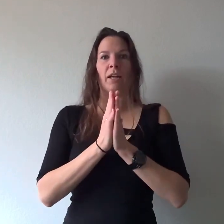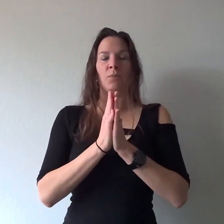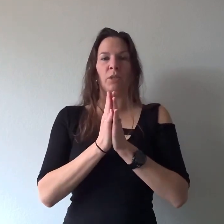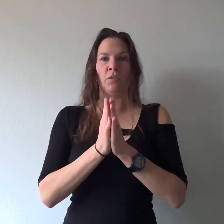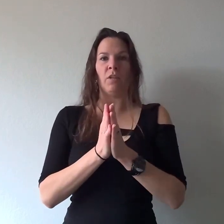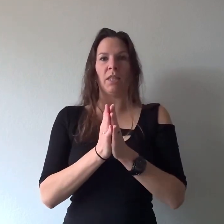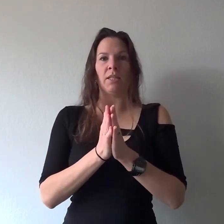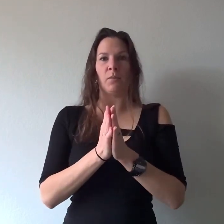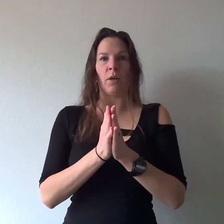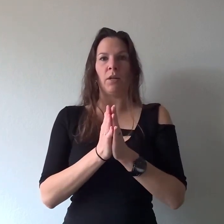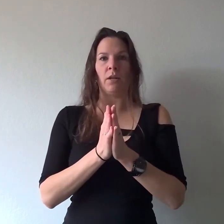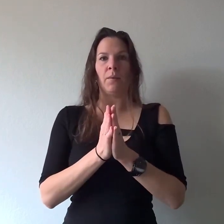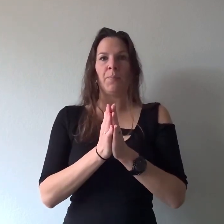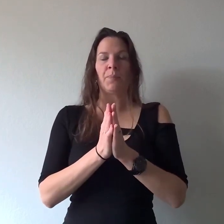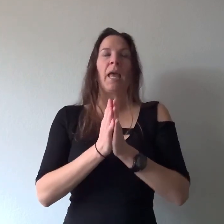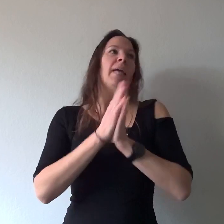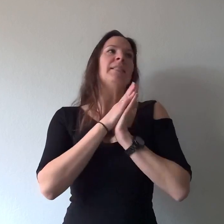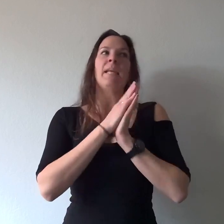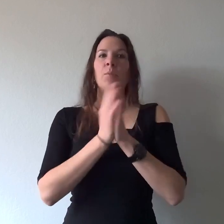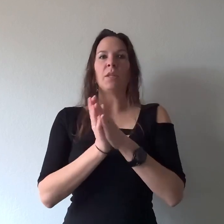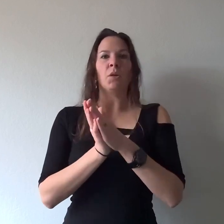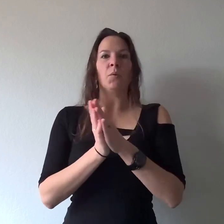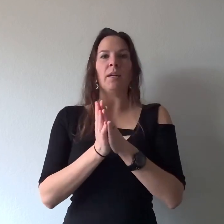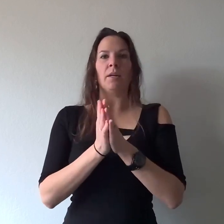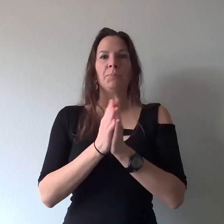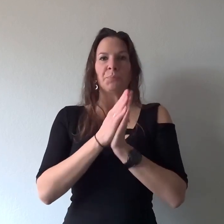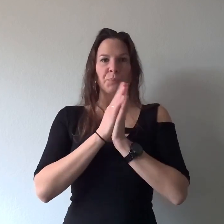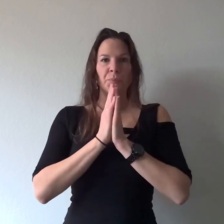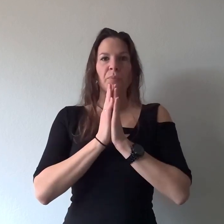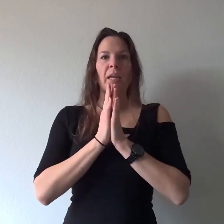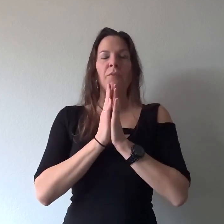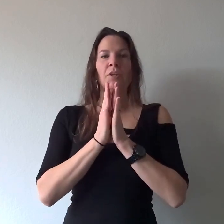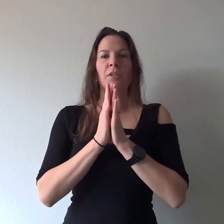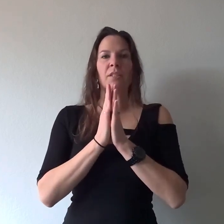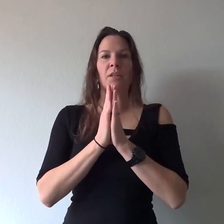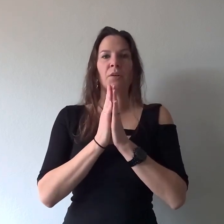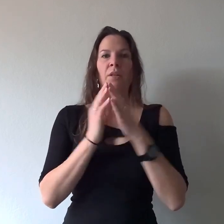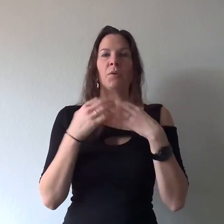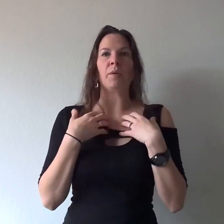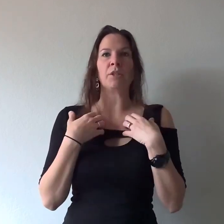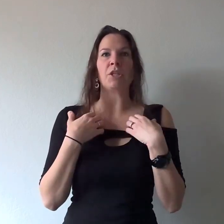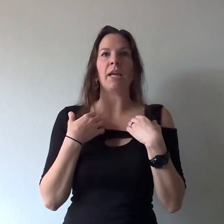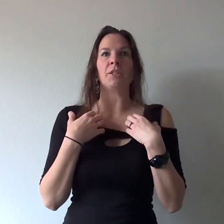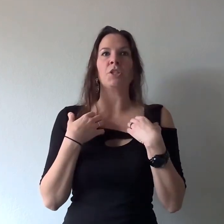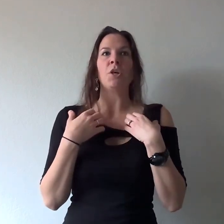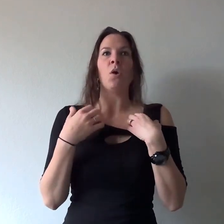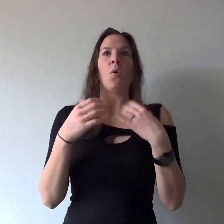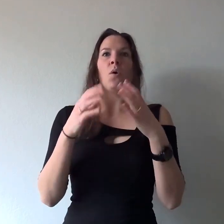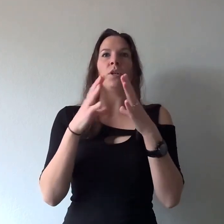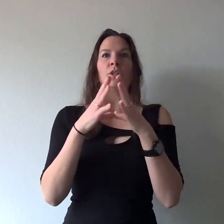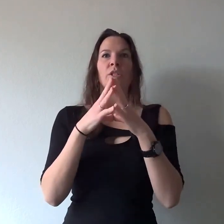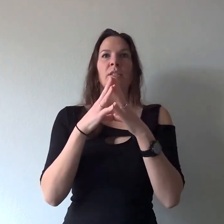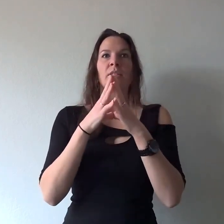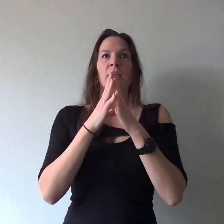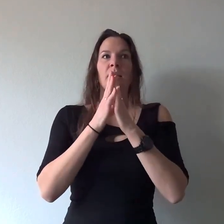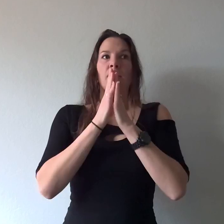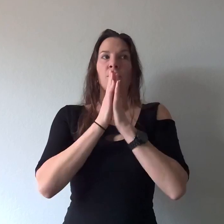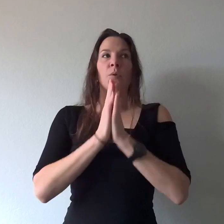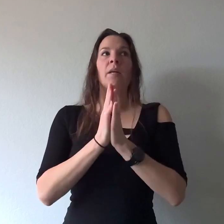when you've done this work and same with a career if you're considering career change or just doing